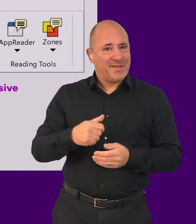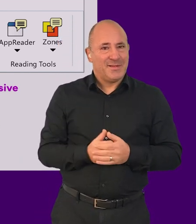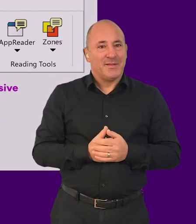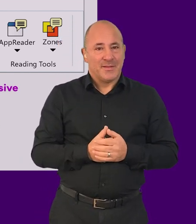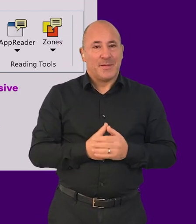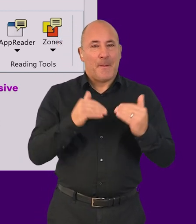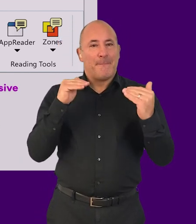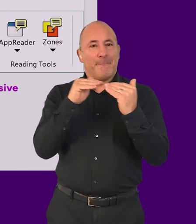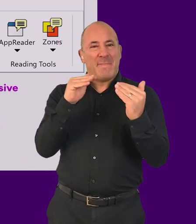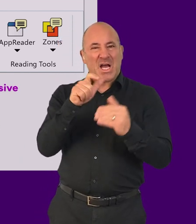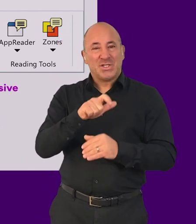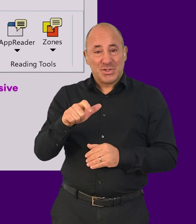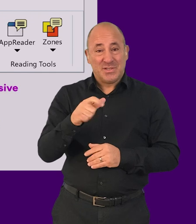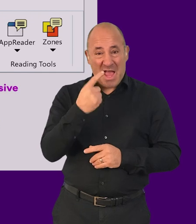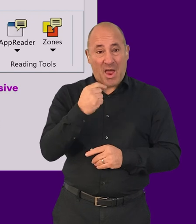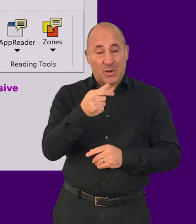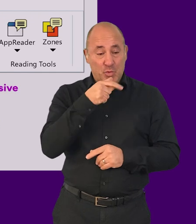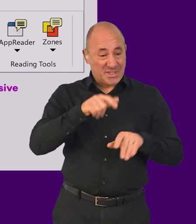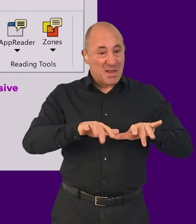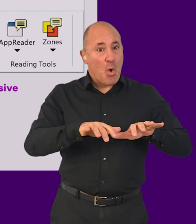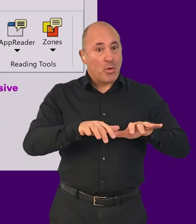available if you're navigating with a keyboard instead.